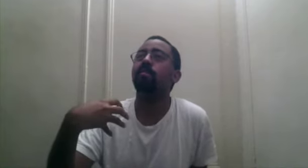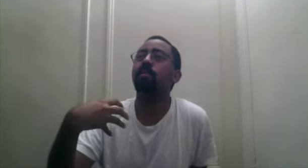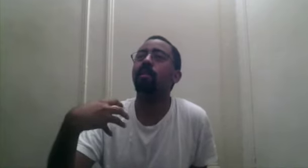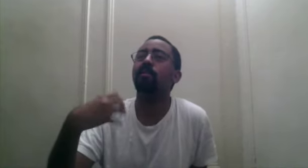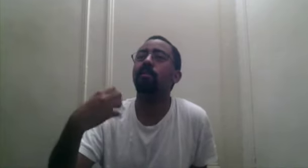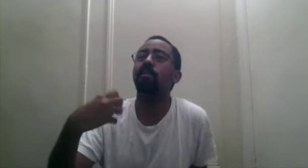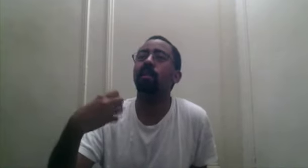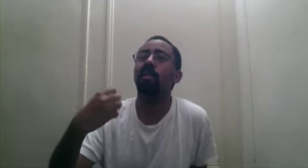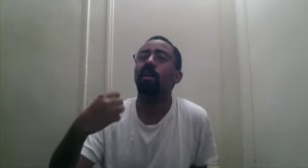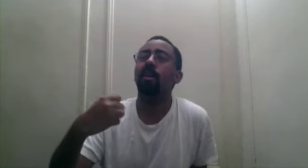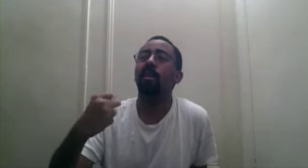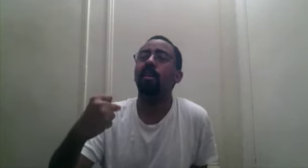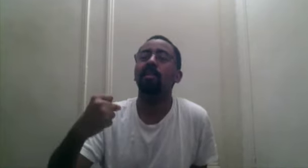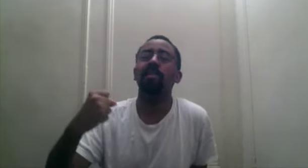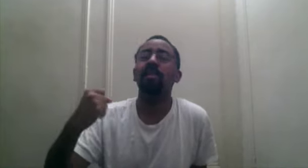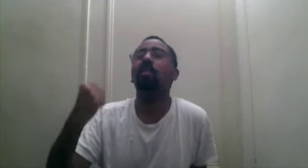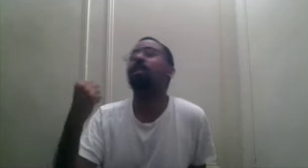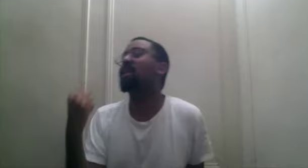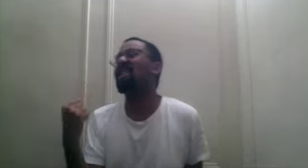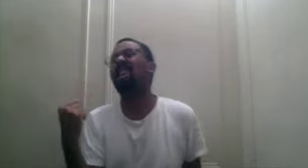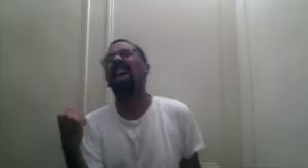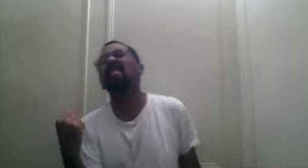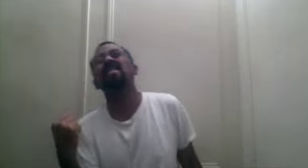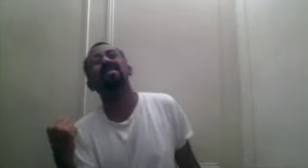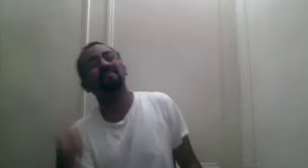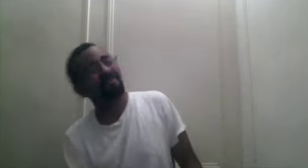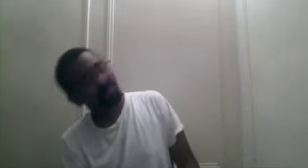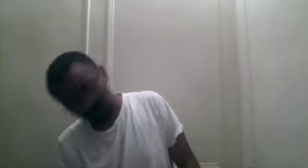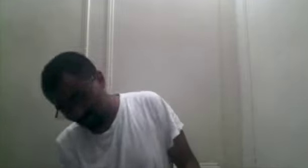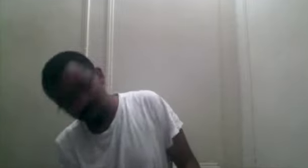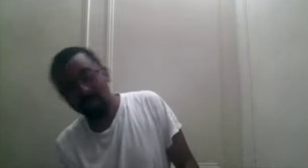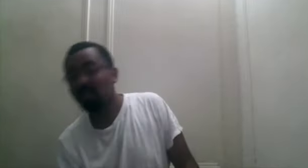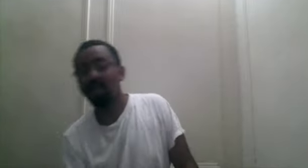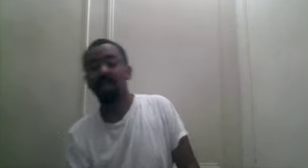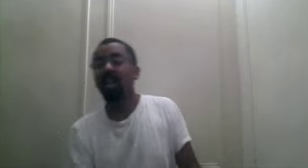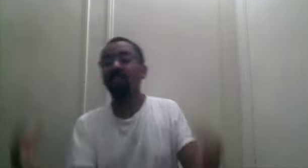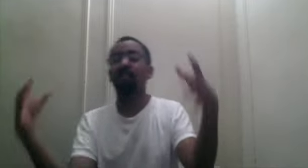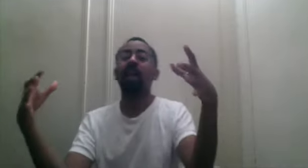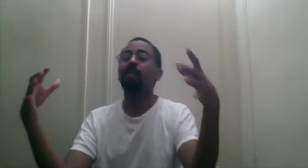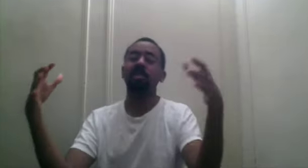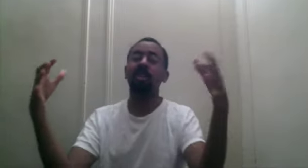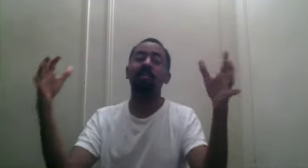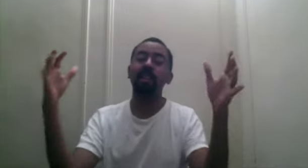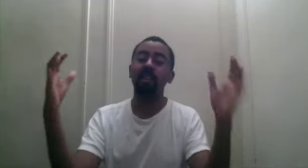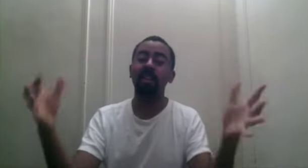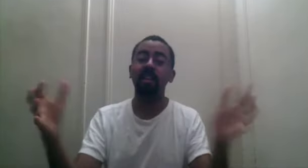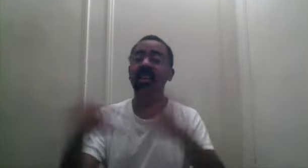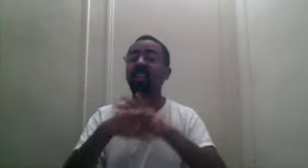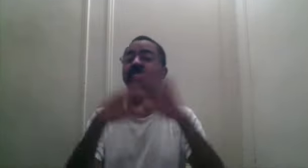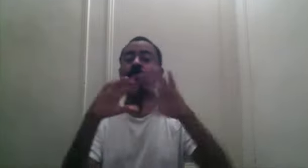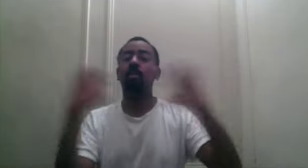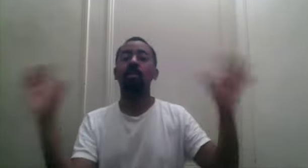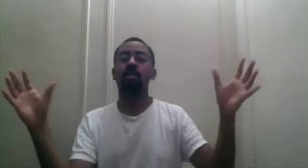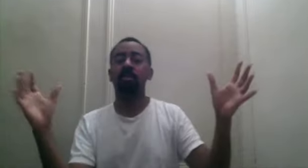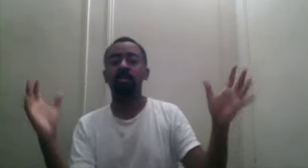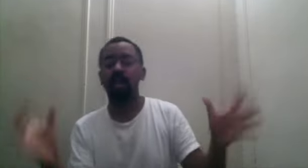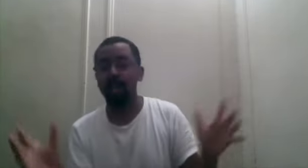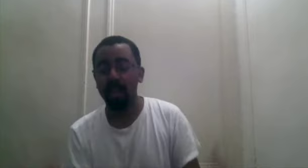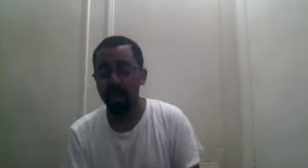build up in him. And he, yo, he, he kens him. Yo, it's done. If the fight wasn't already done, it's more than done now.